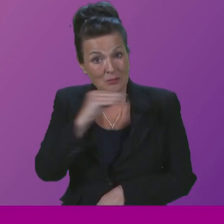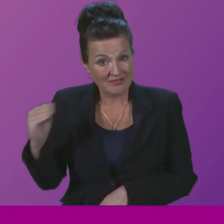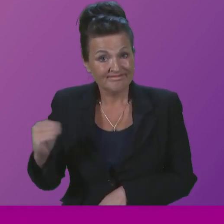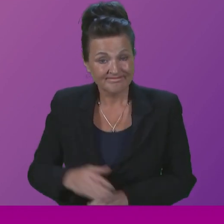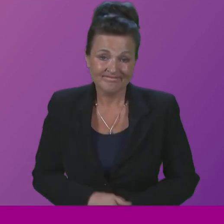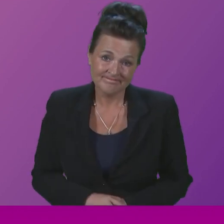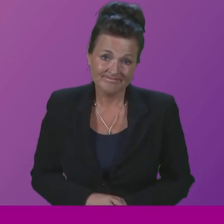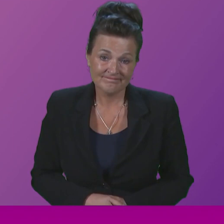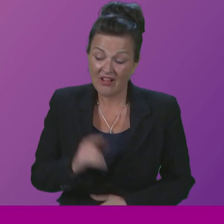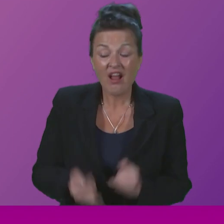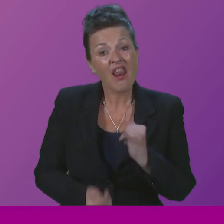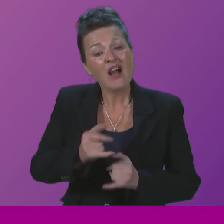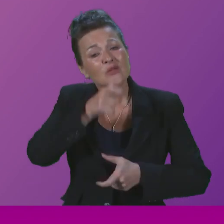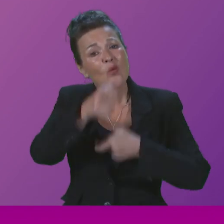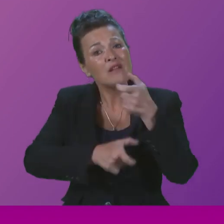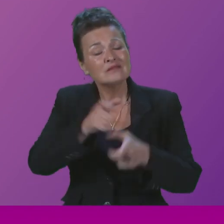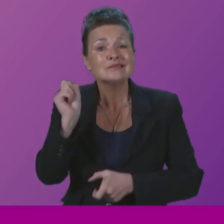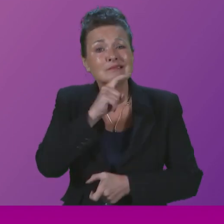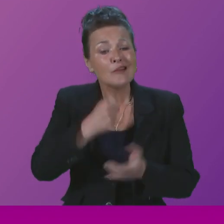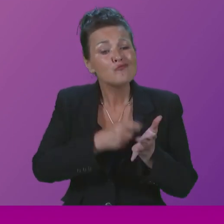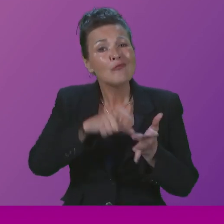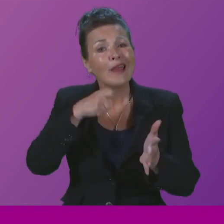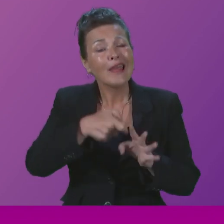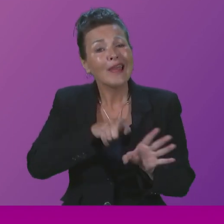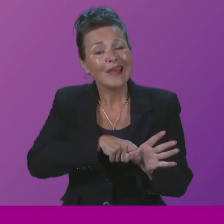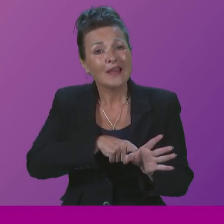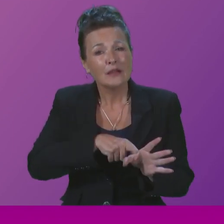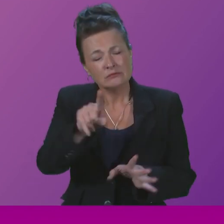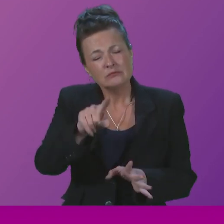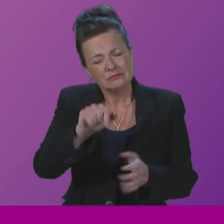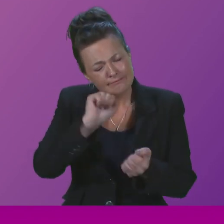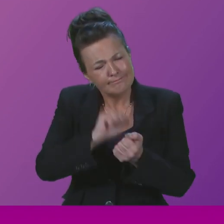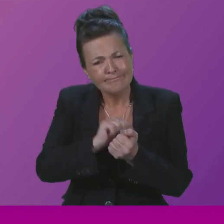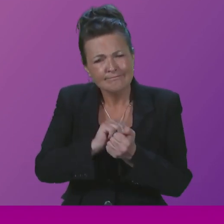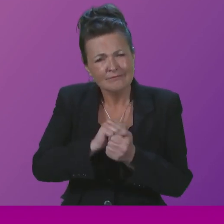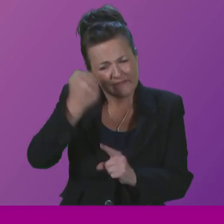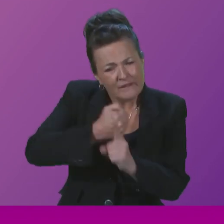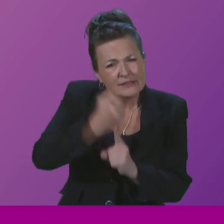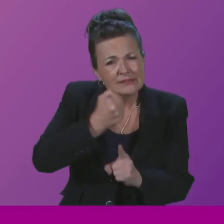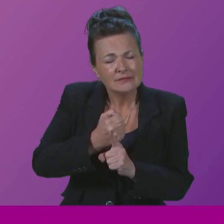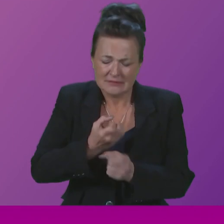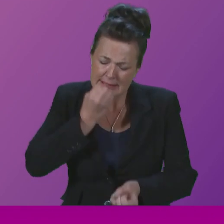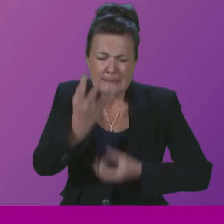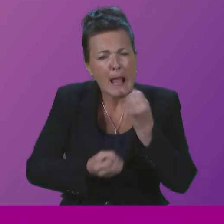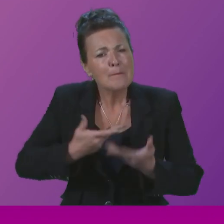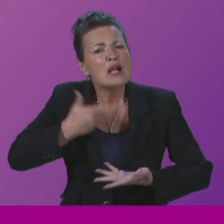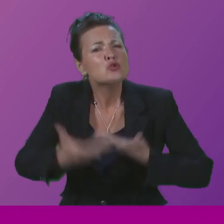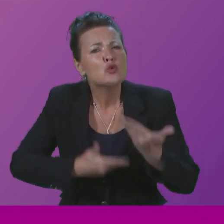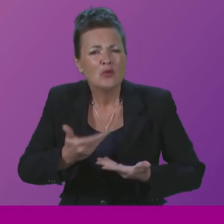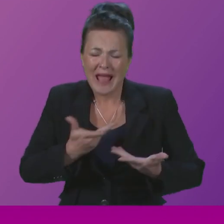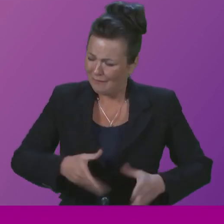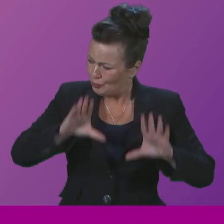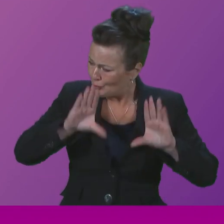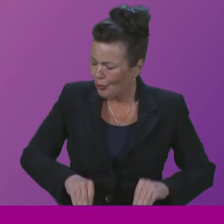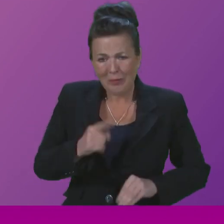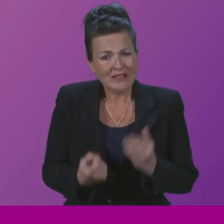Her last words to her son Ricky were, keep fighting. Tell my story. We need to stop this